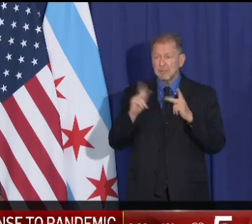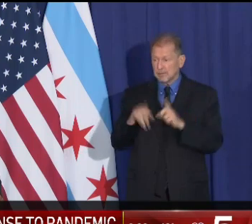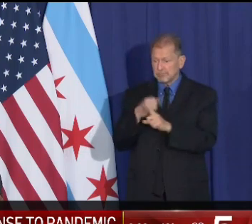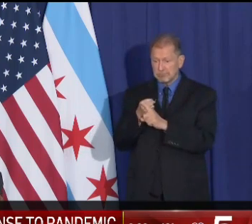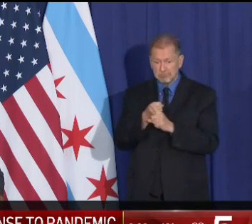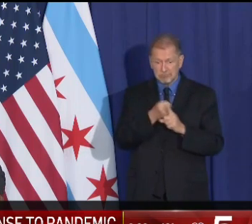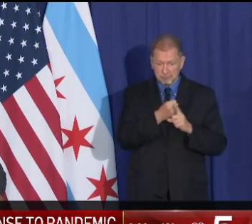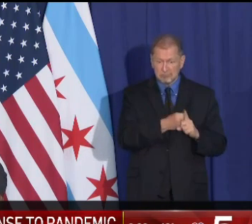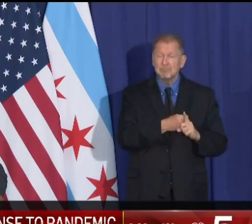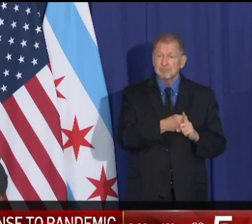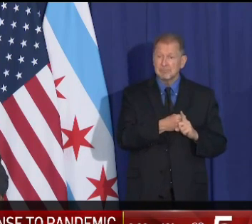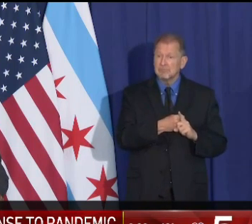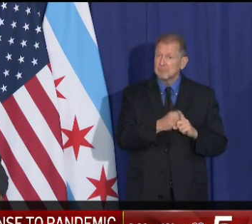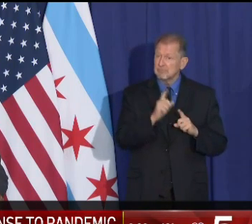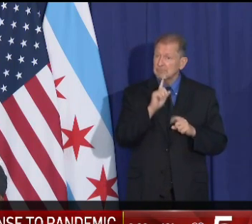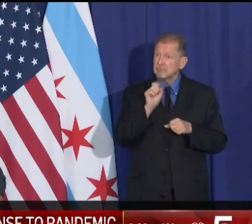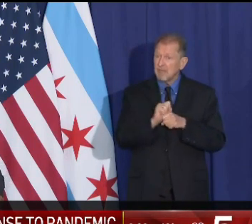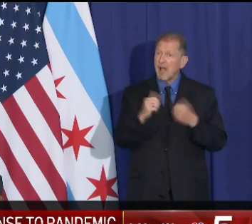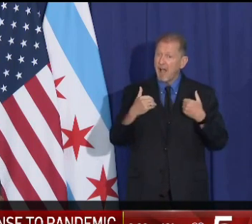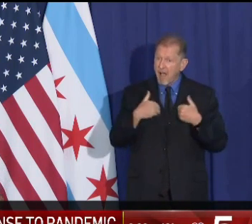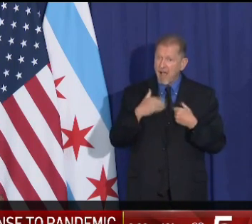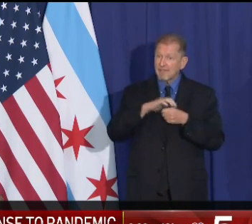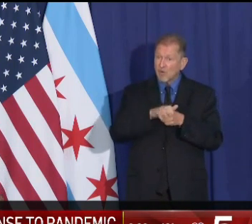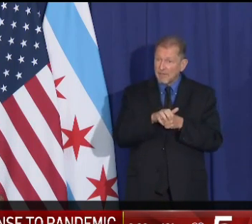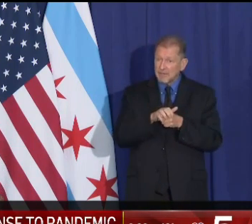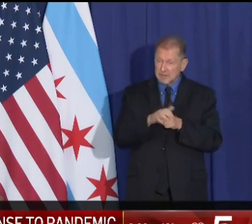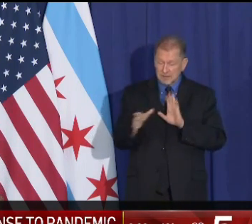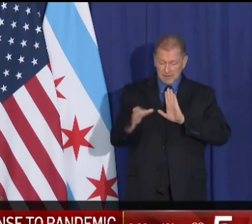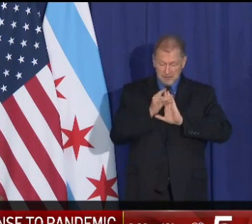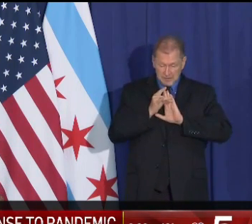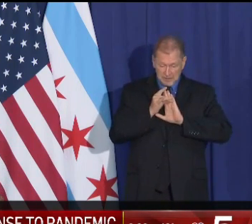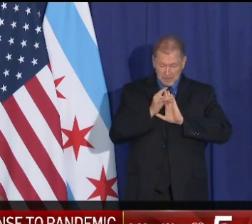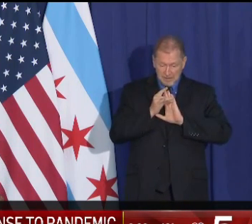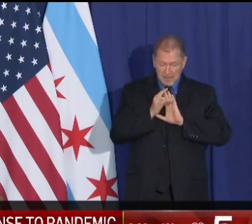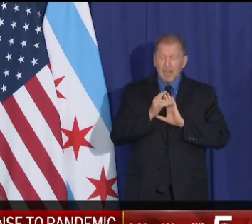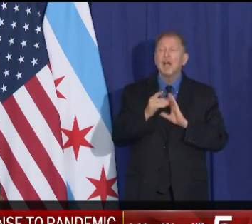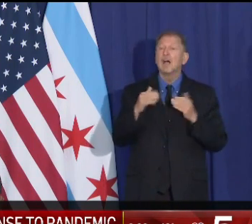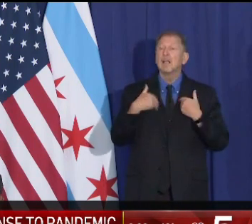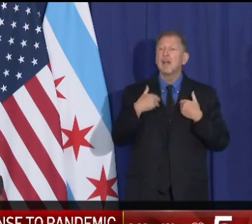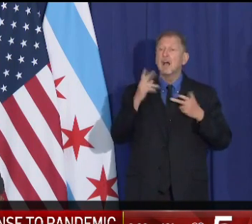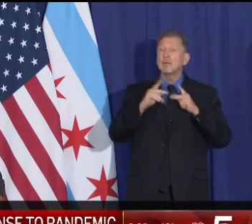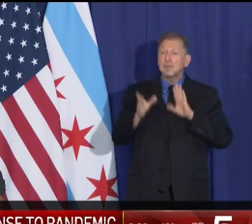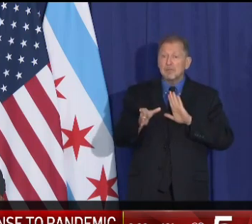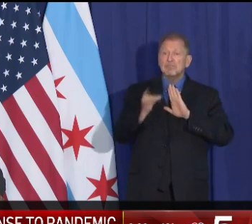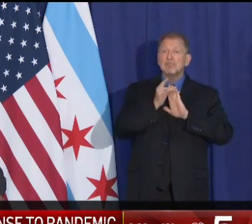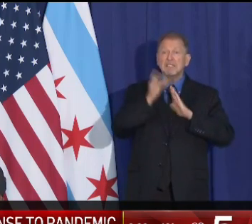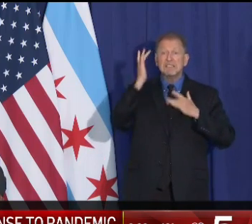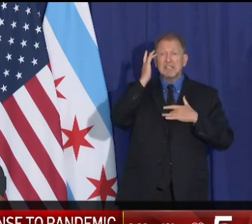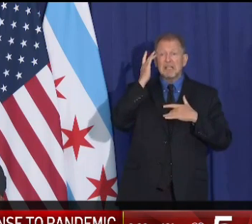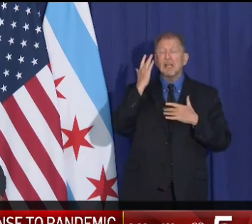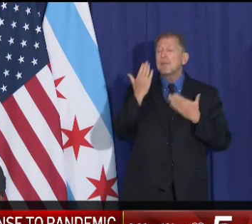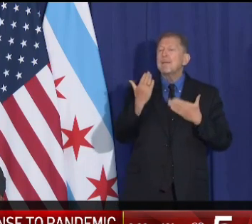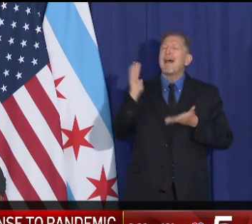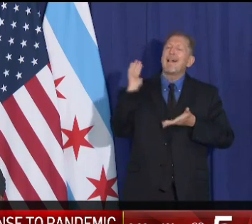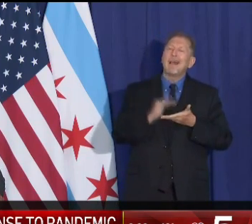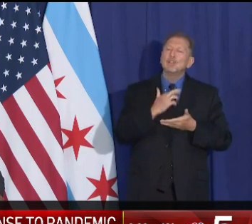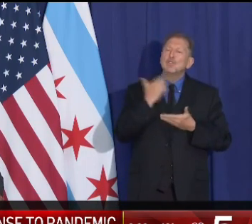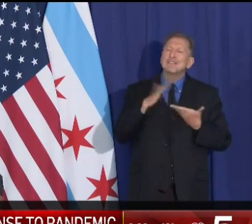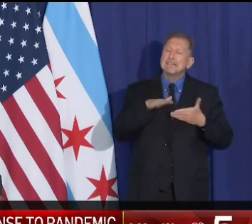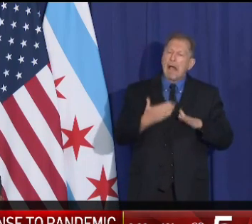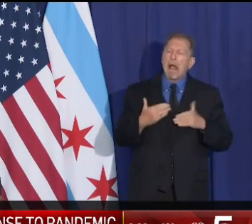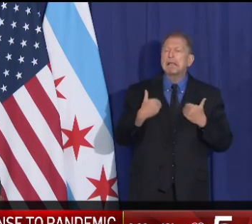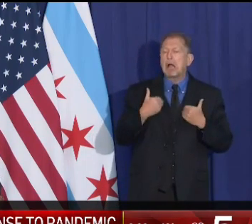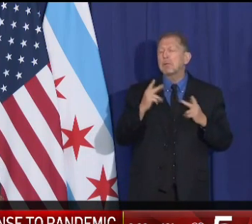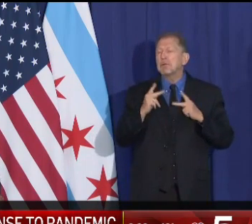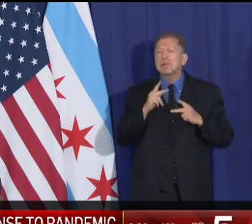Now your symptoms may be less extreme, but when you get sick, you take that with you. You are infecting your